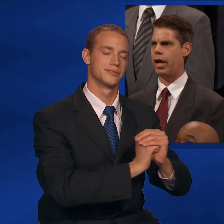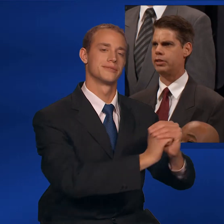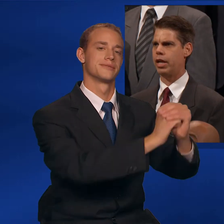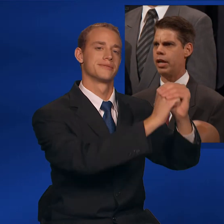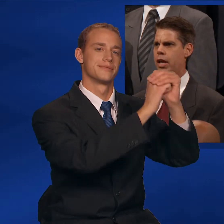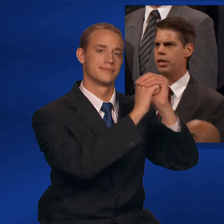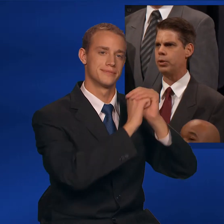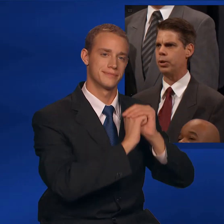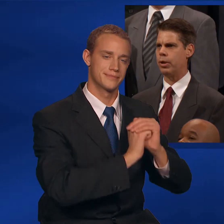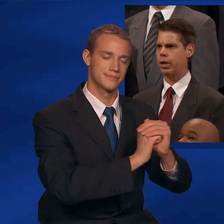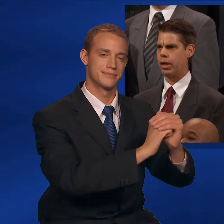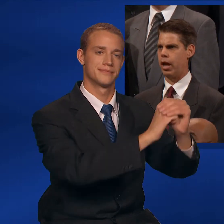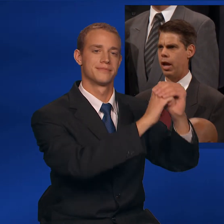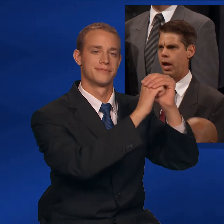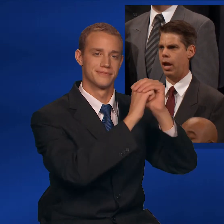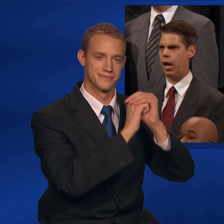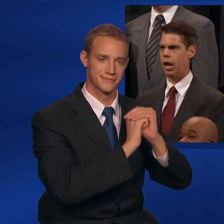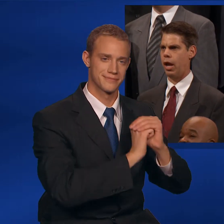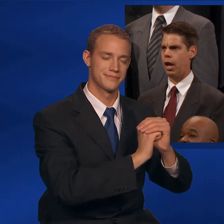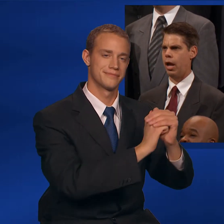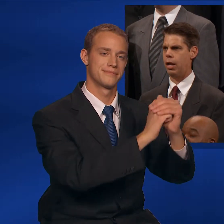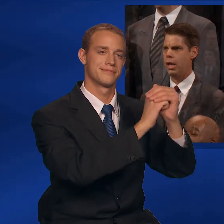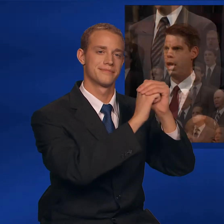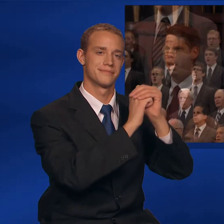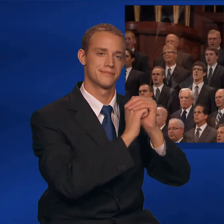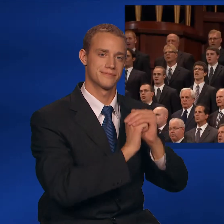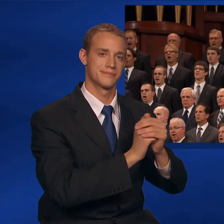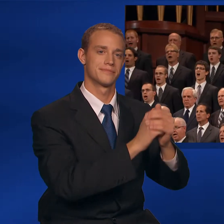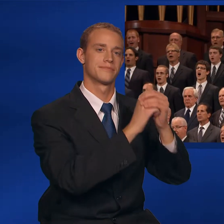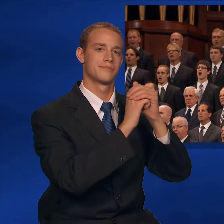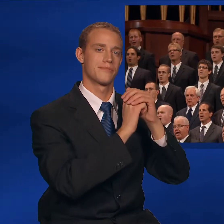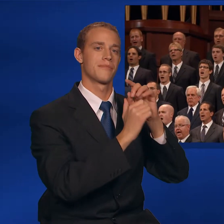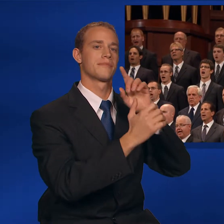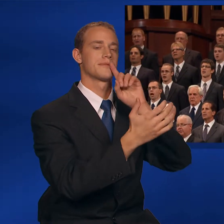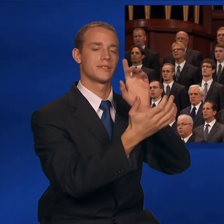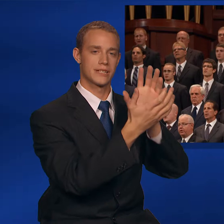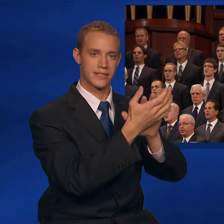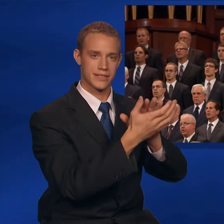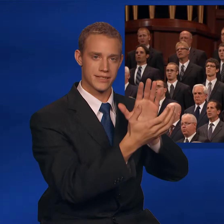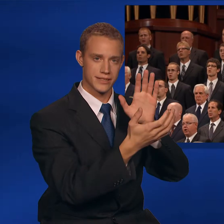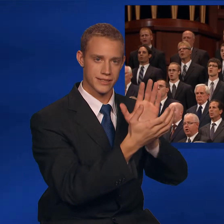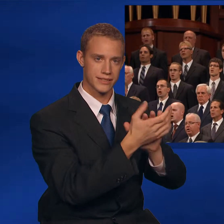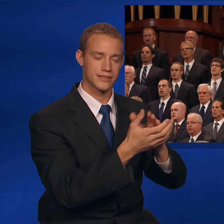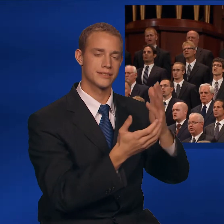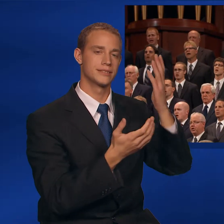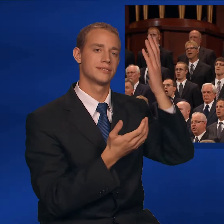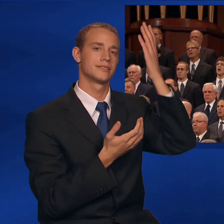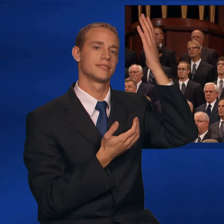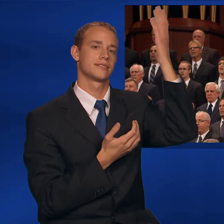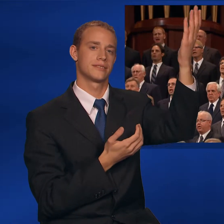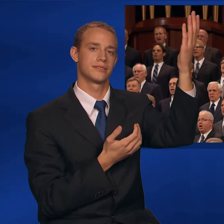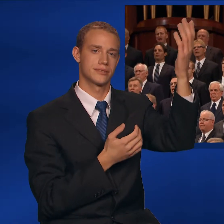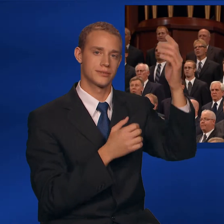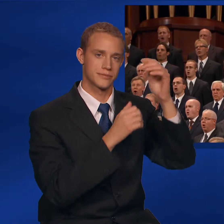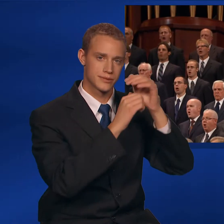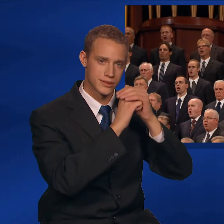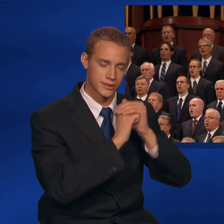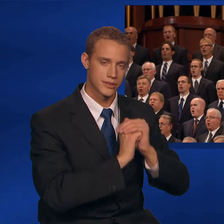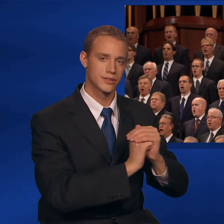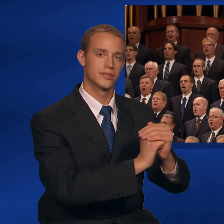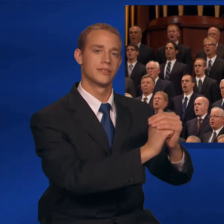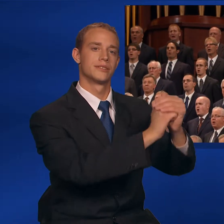praises again. Now as we worship, we